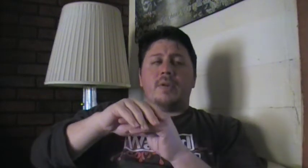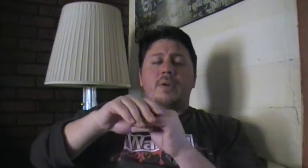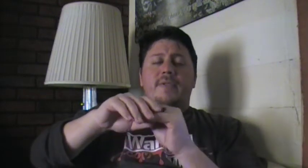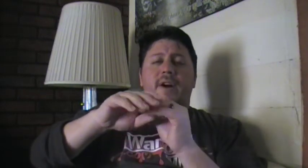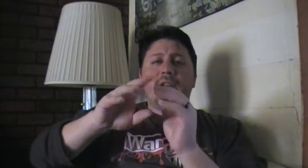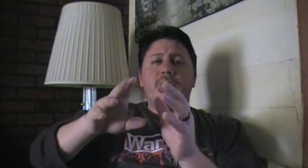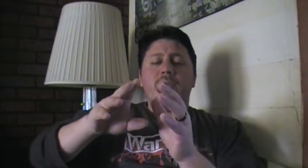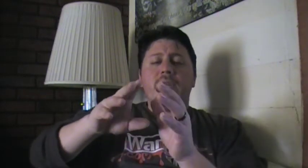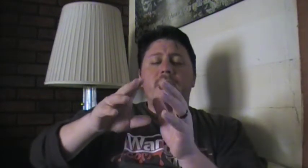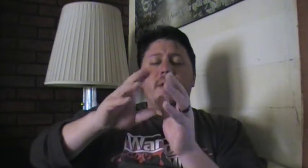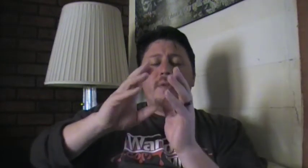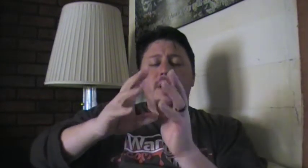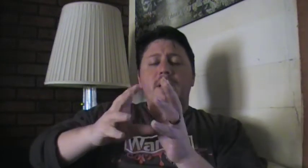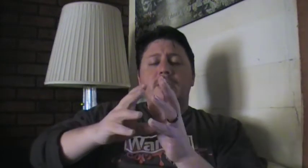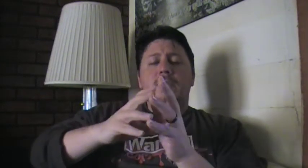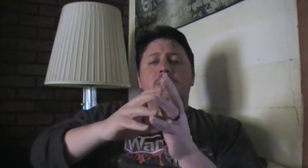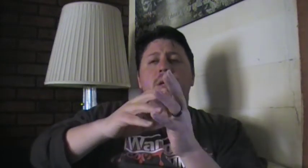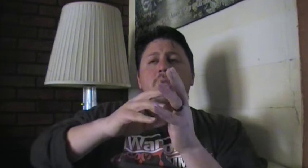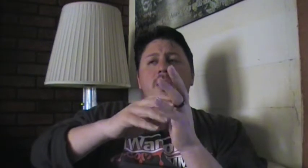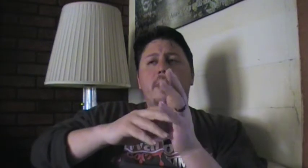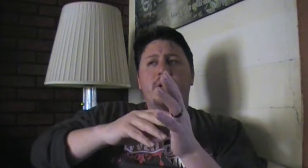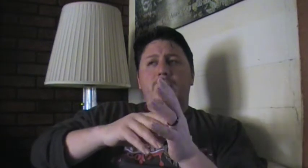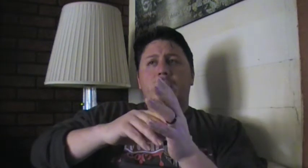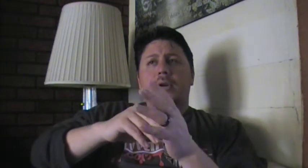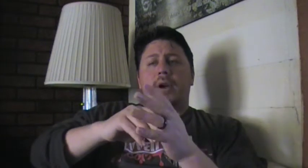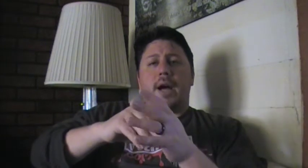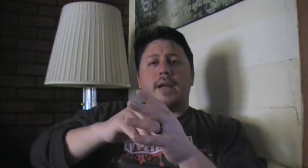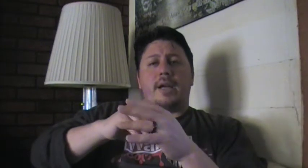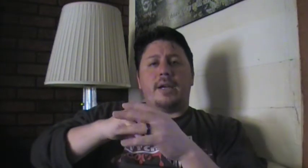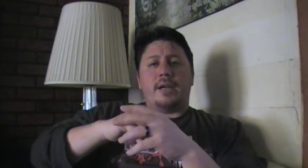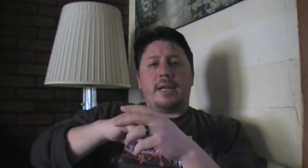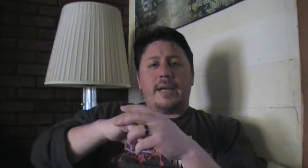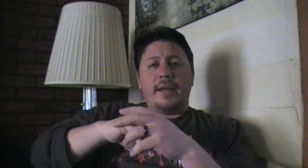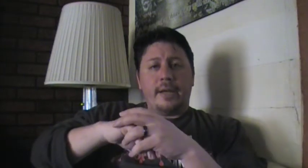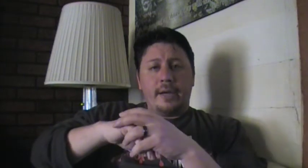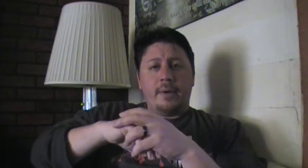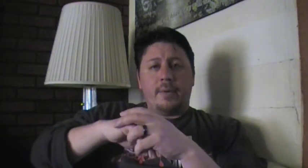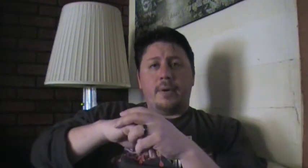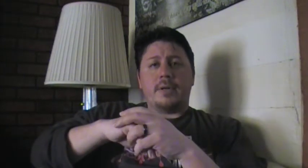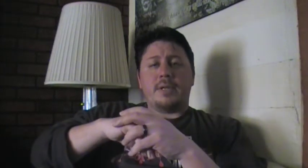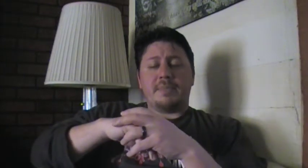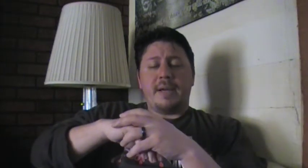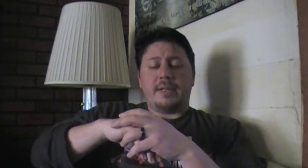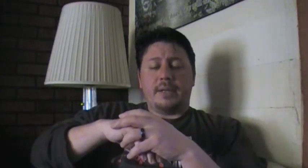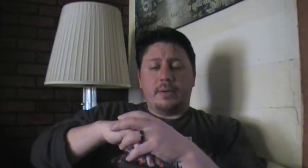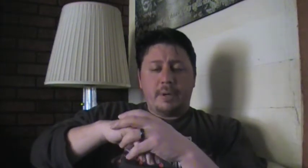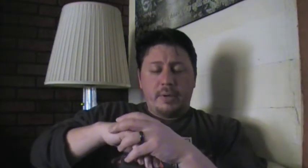always fine-tune it if you needed to, to make sure you're not killing or dismantling your opponent.